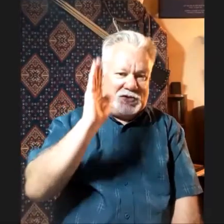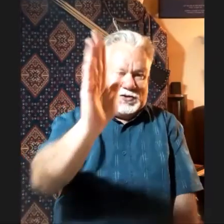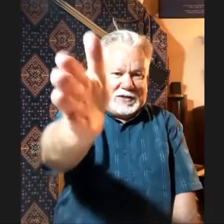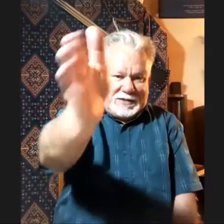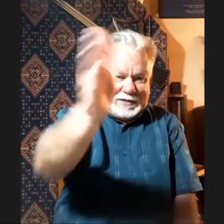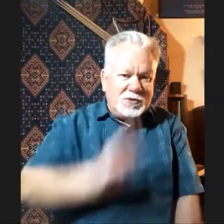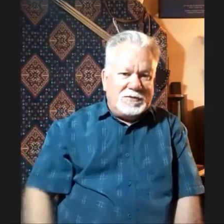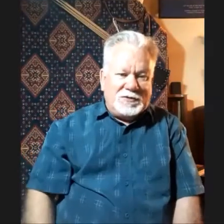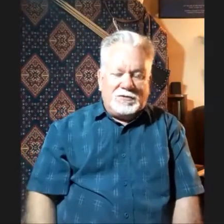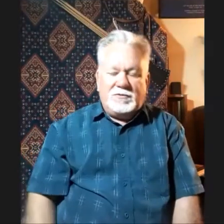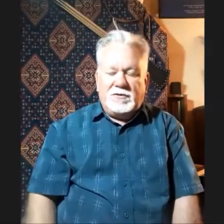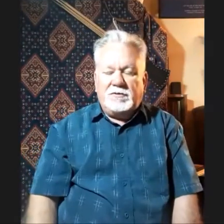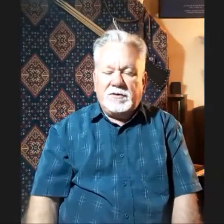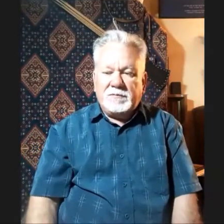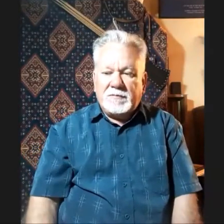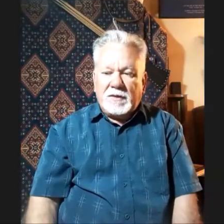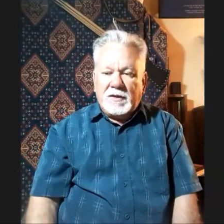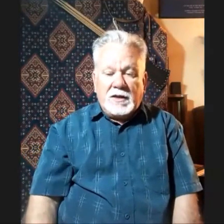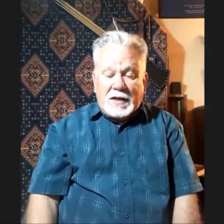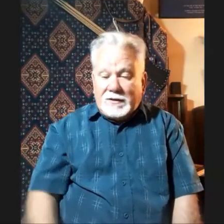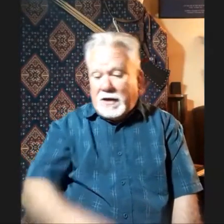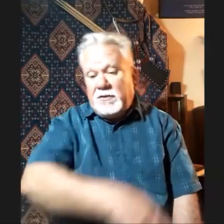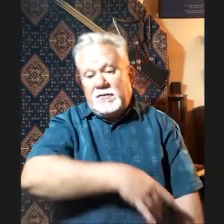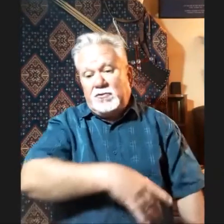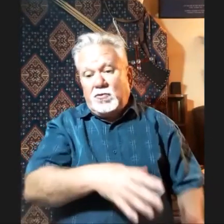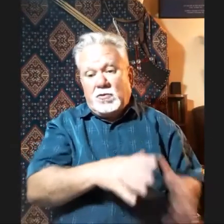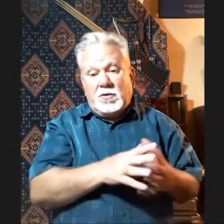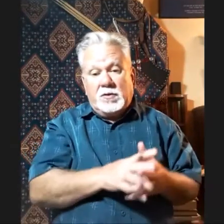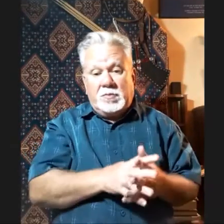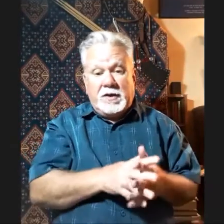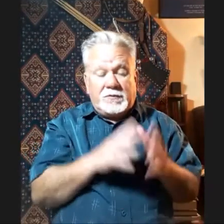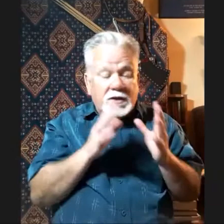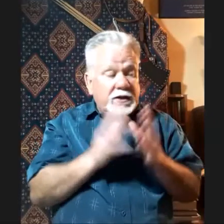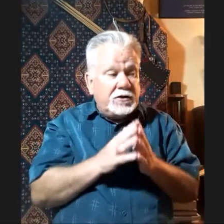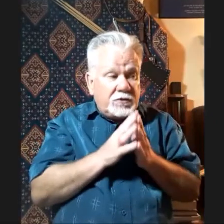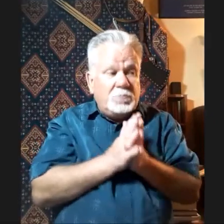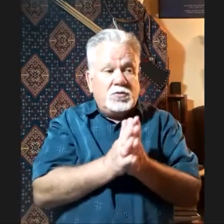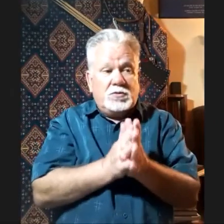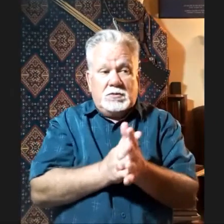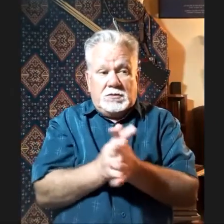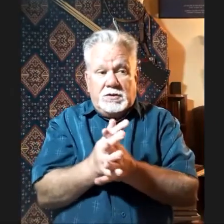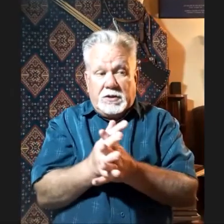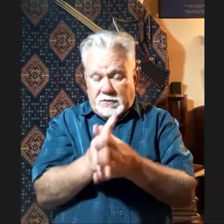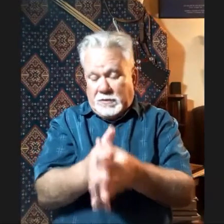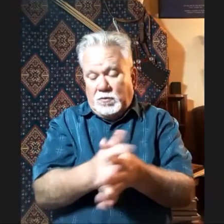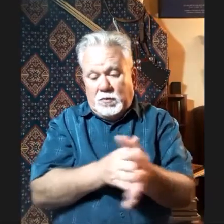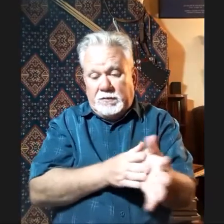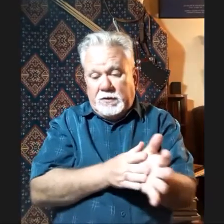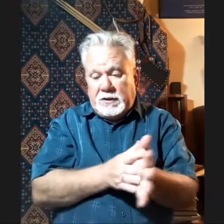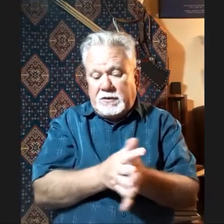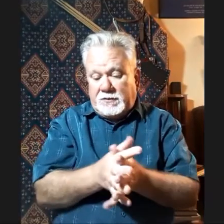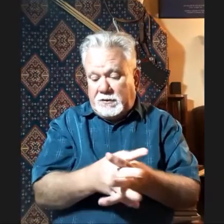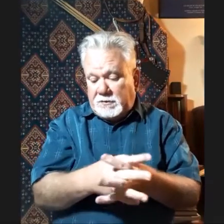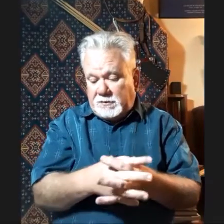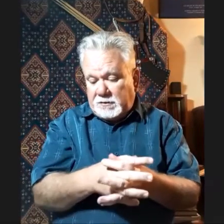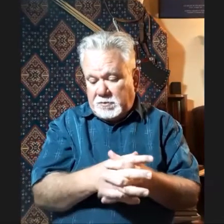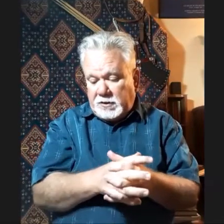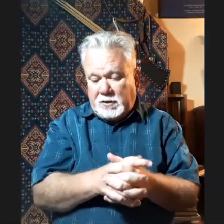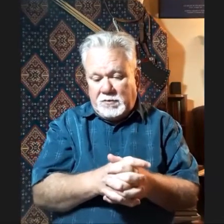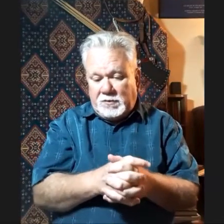shooting at whoever's in front of you. And this draw on the plates. Now, it's important to note that we noticed this immediately was